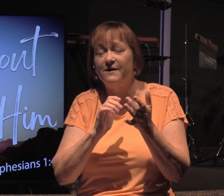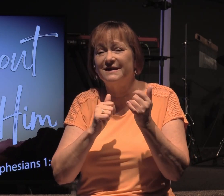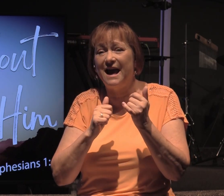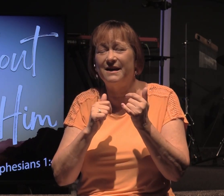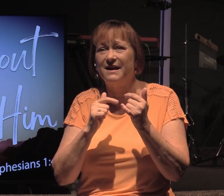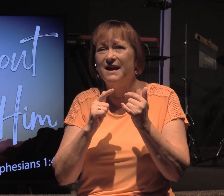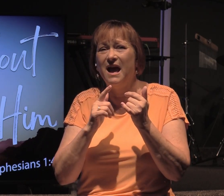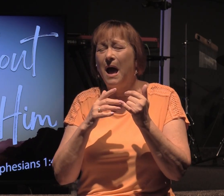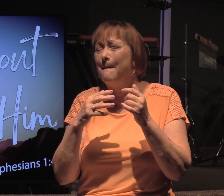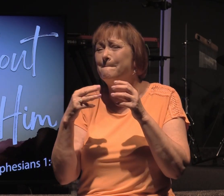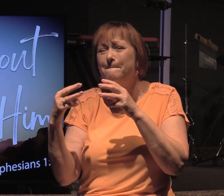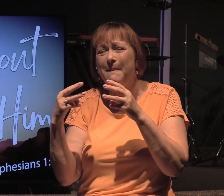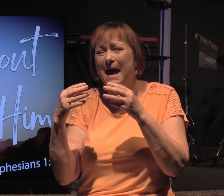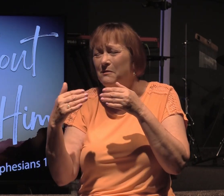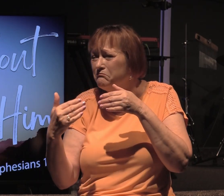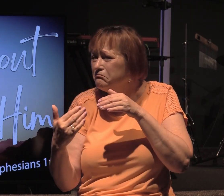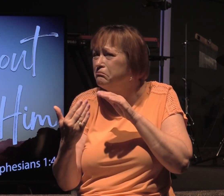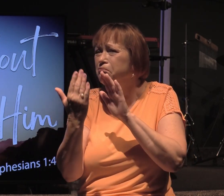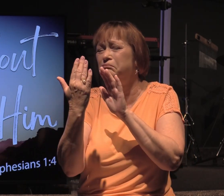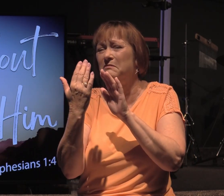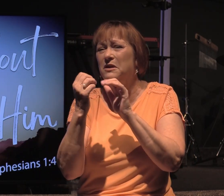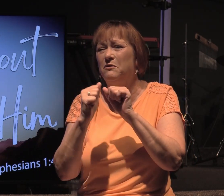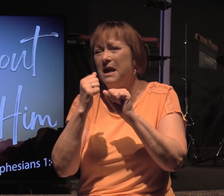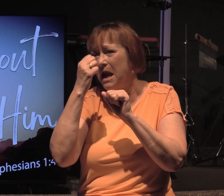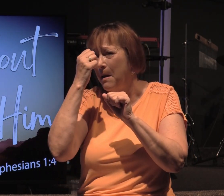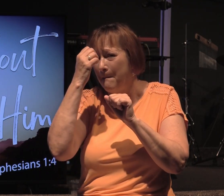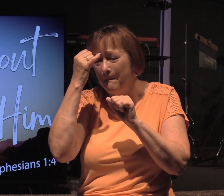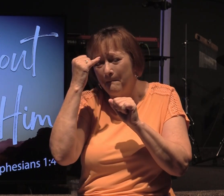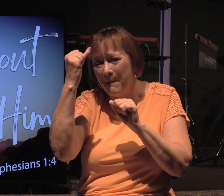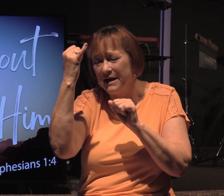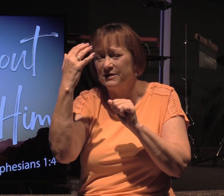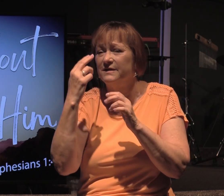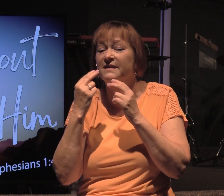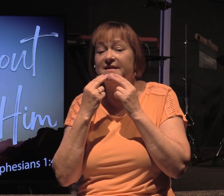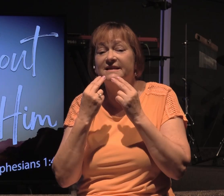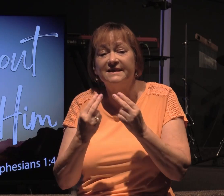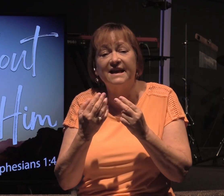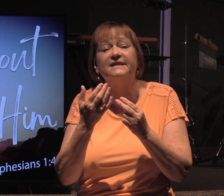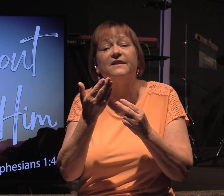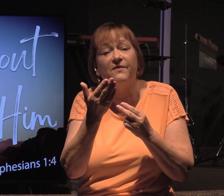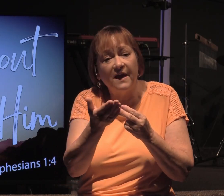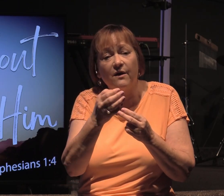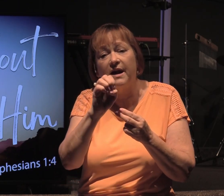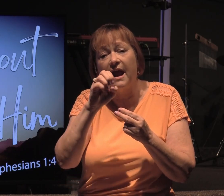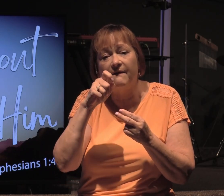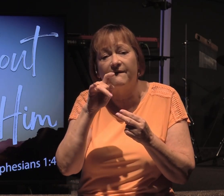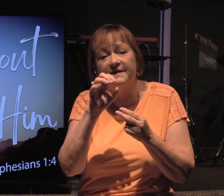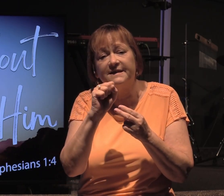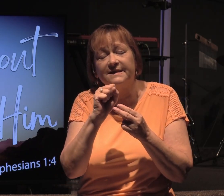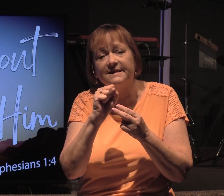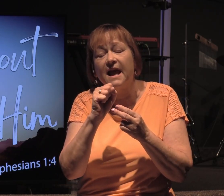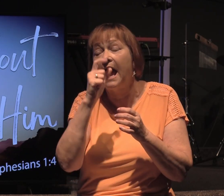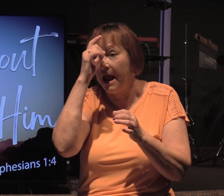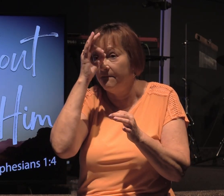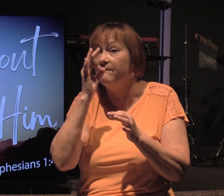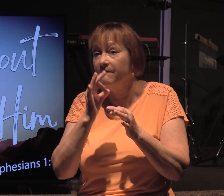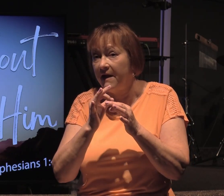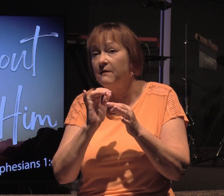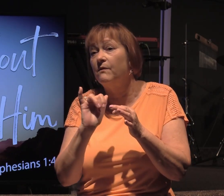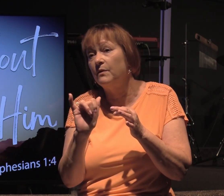spiritual battle, as you can well imagine, to the saints who were in Ephesus and faithful